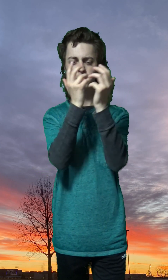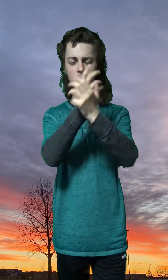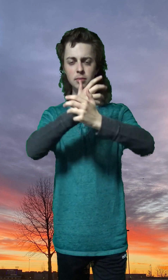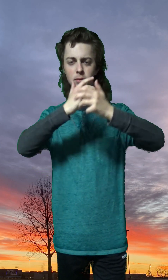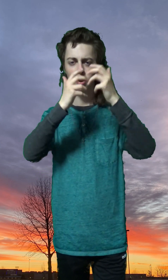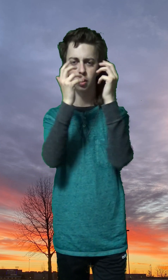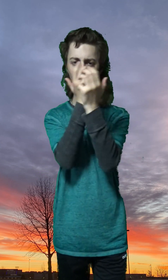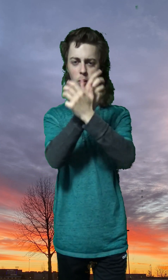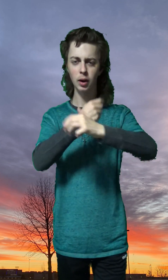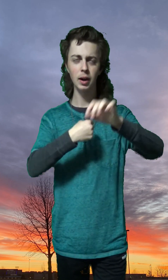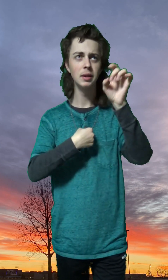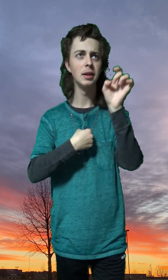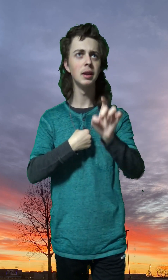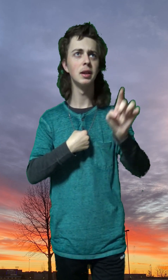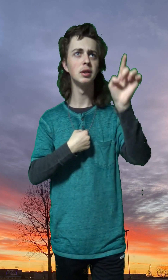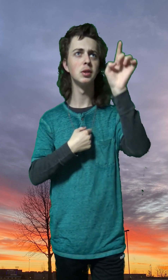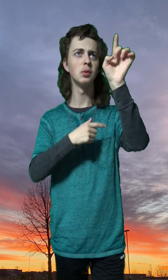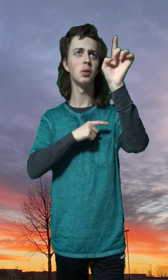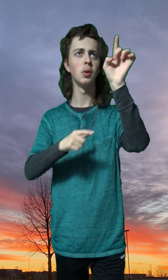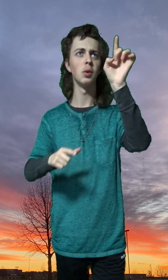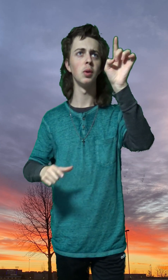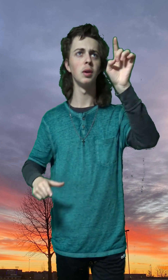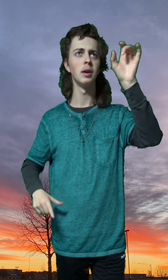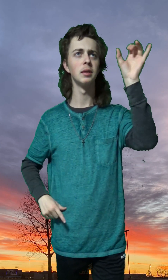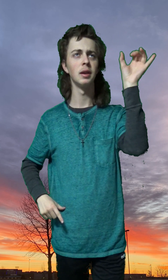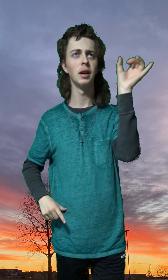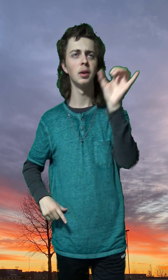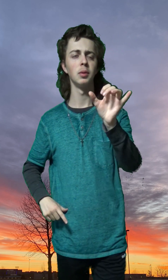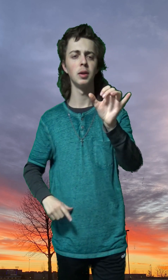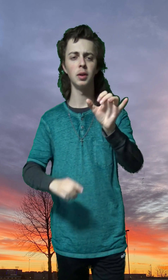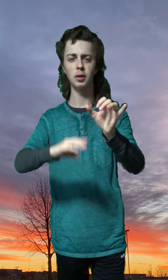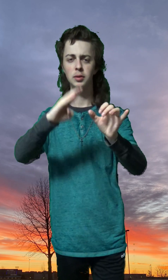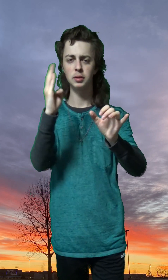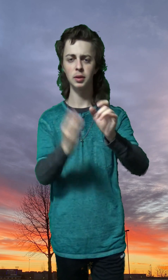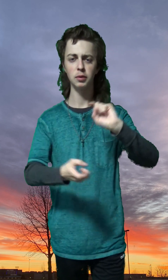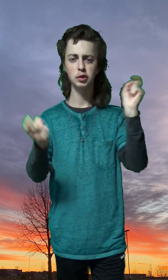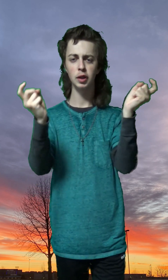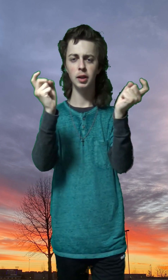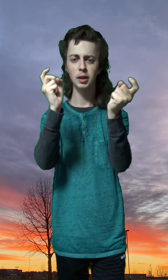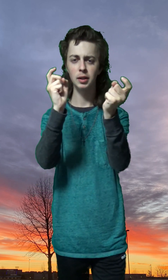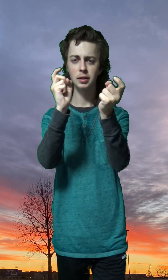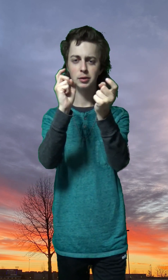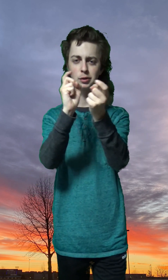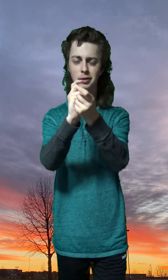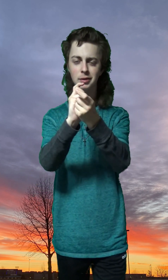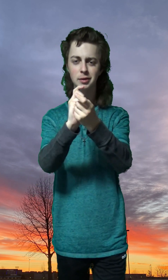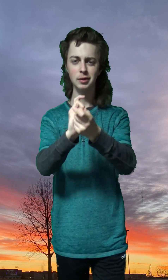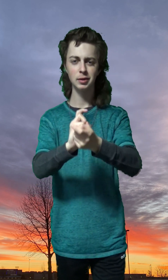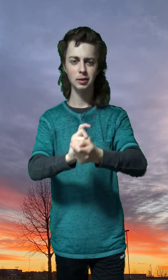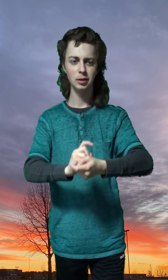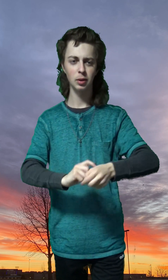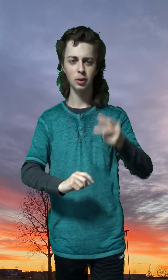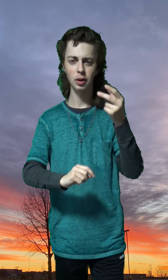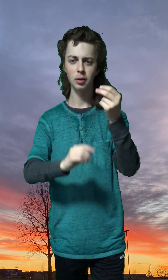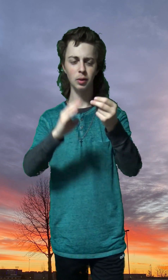Oh, I need you, Lord And that will never change Oh, that will